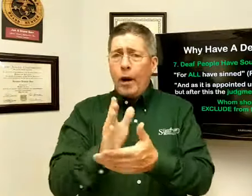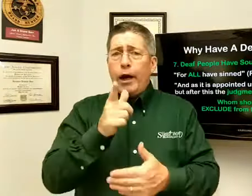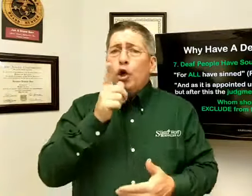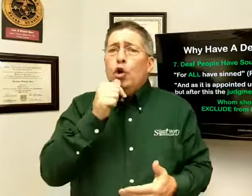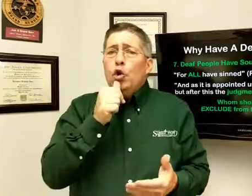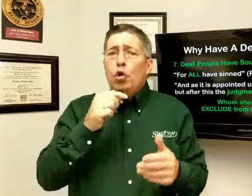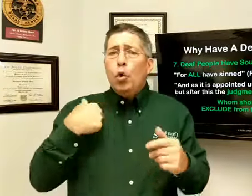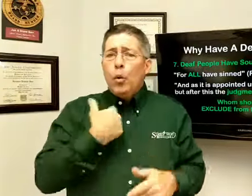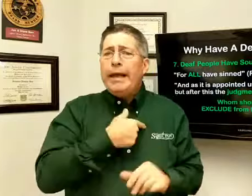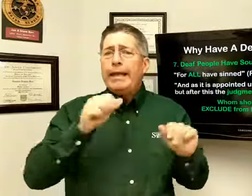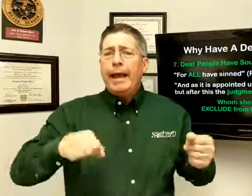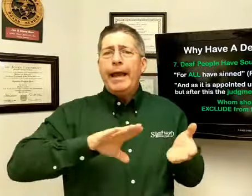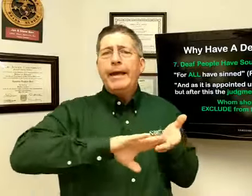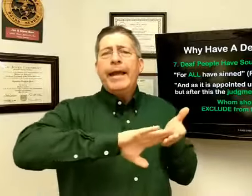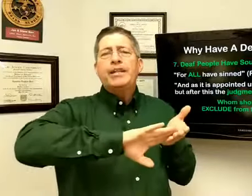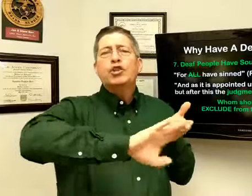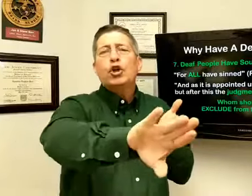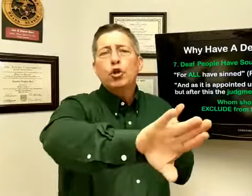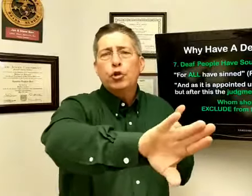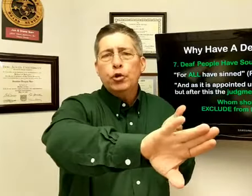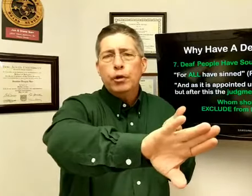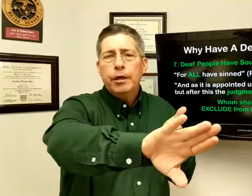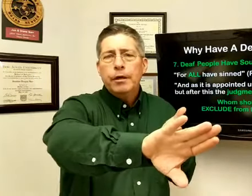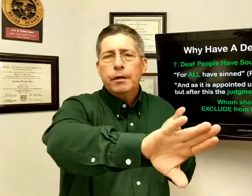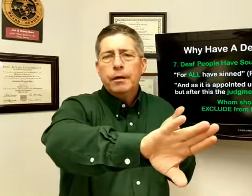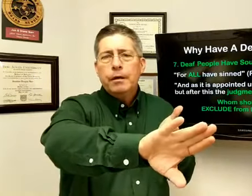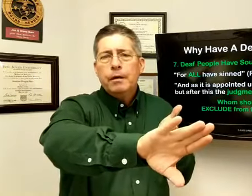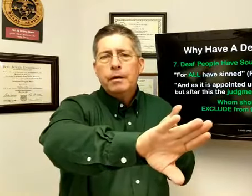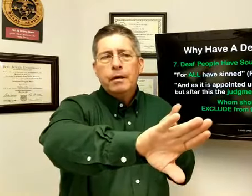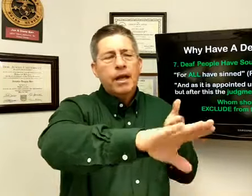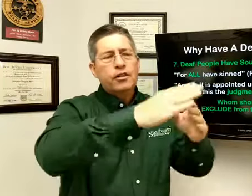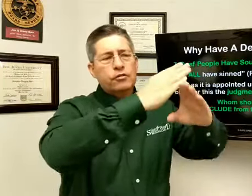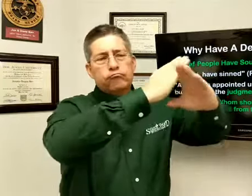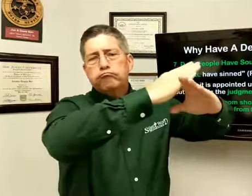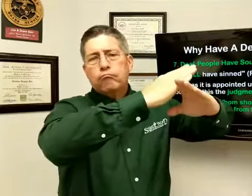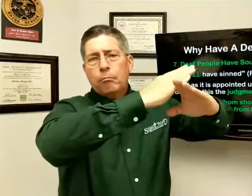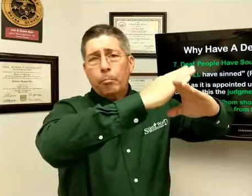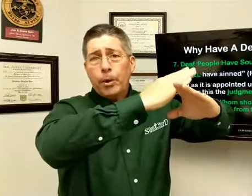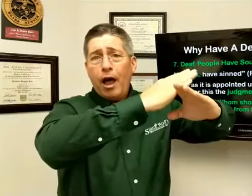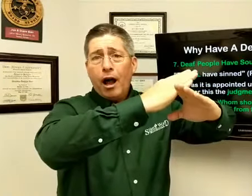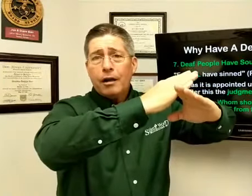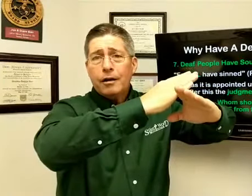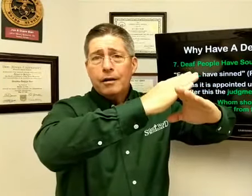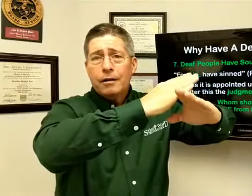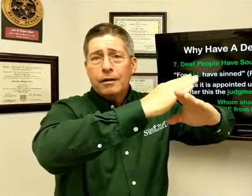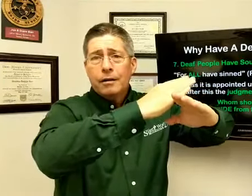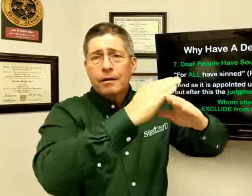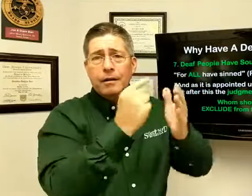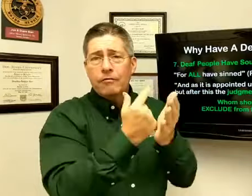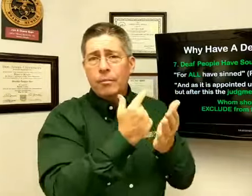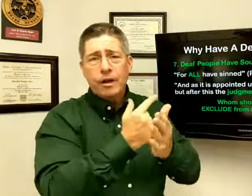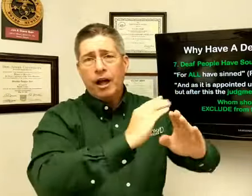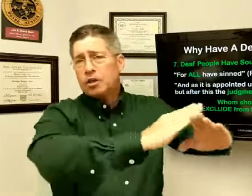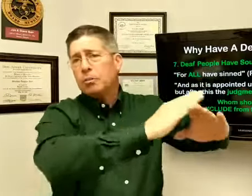right? Who we can exclude and just block from the gospel?